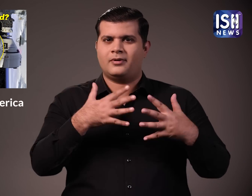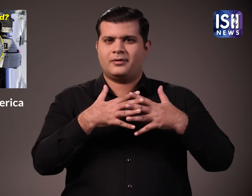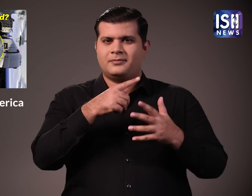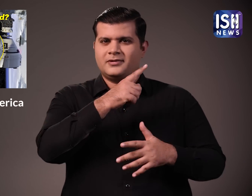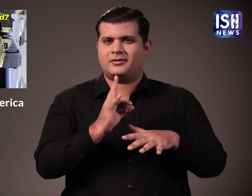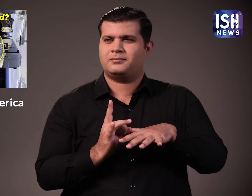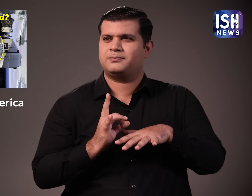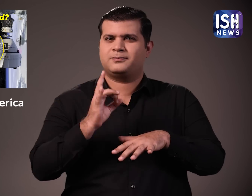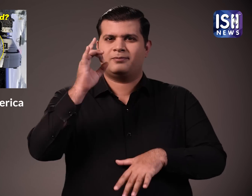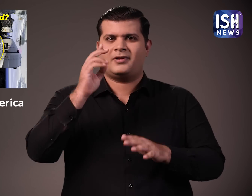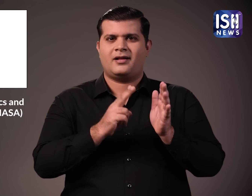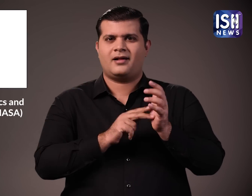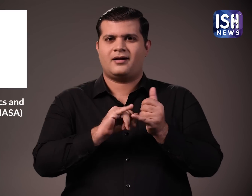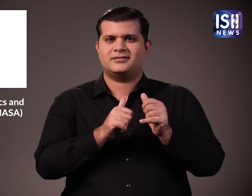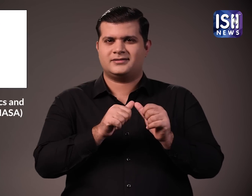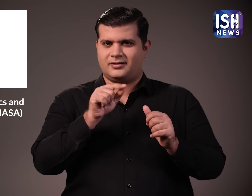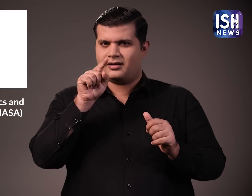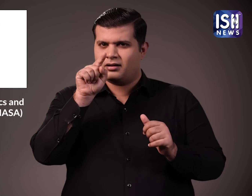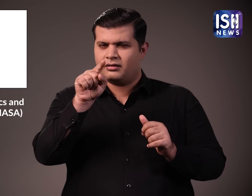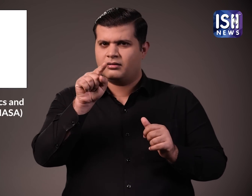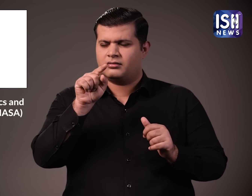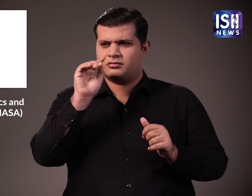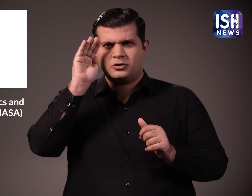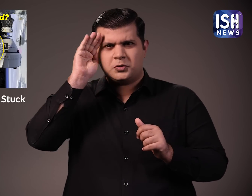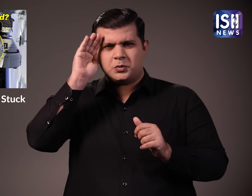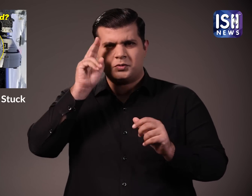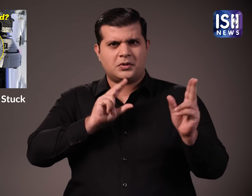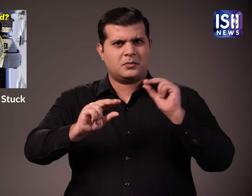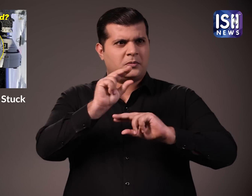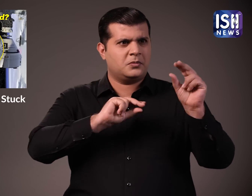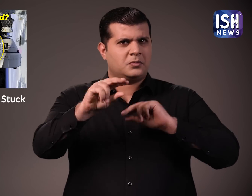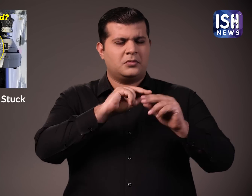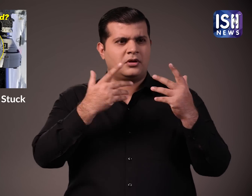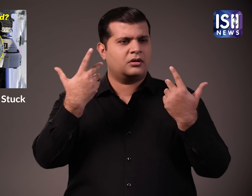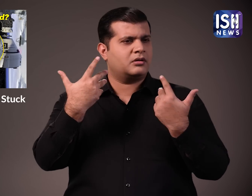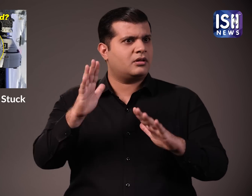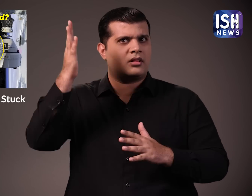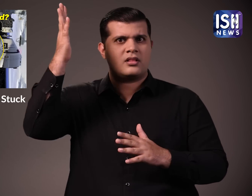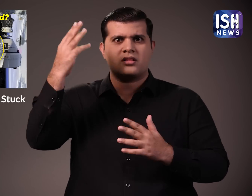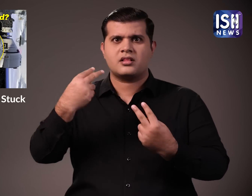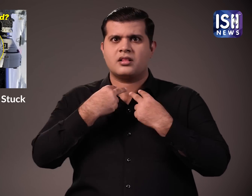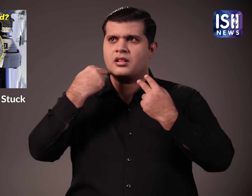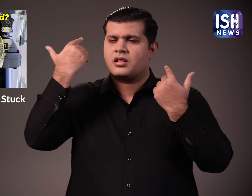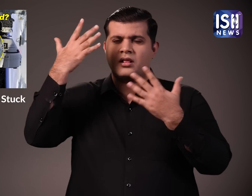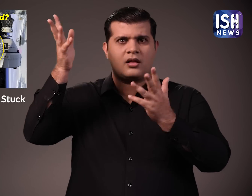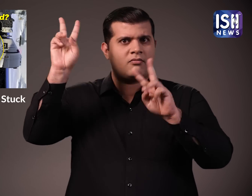You are all aware about America's space organisation, NASA. There are multiple news reports about